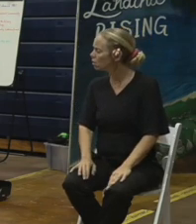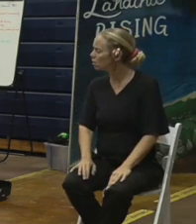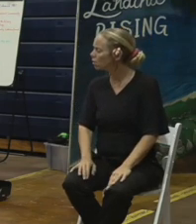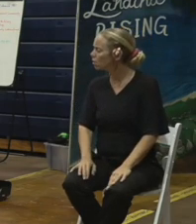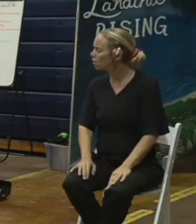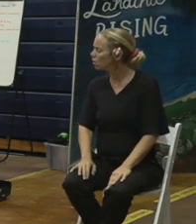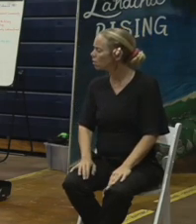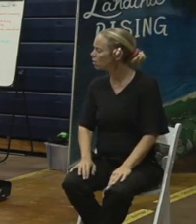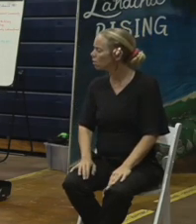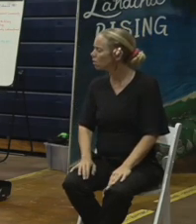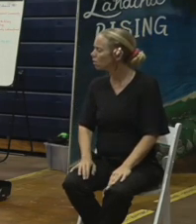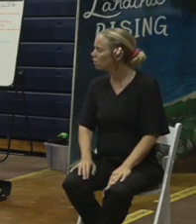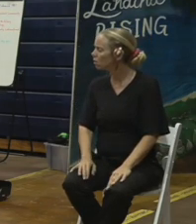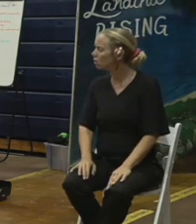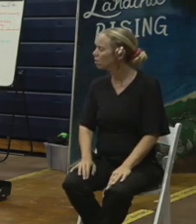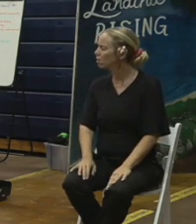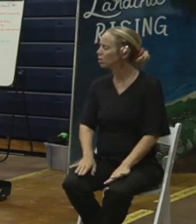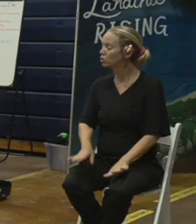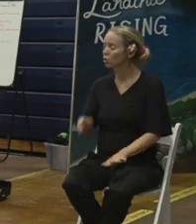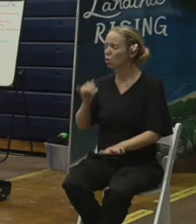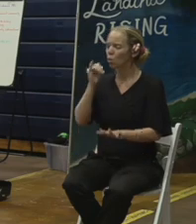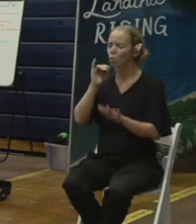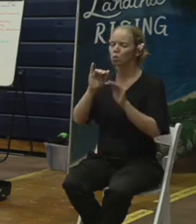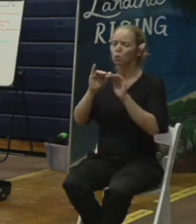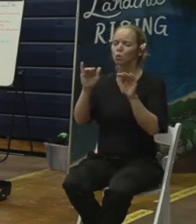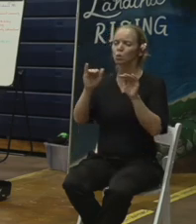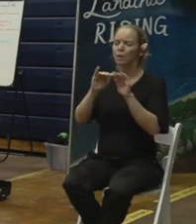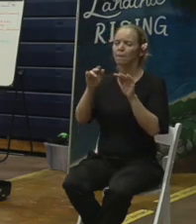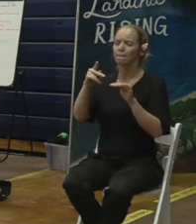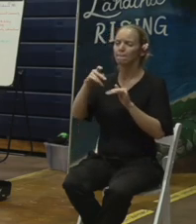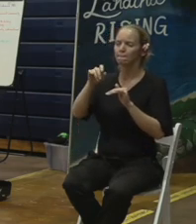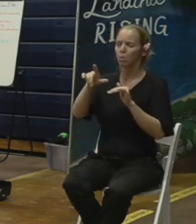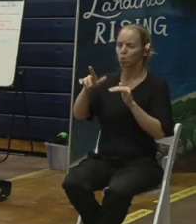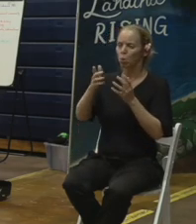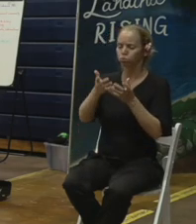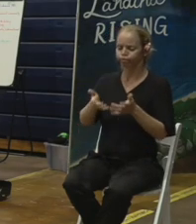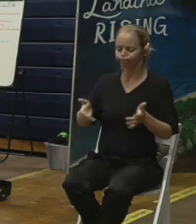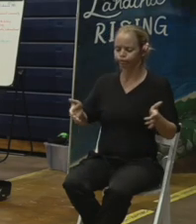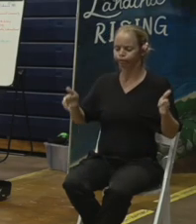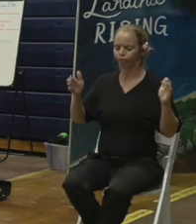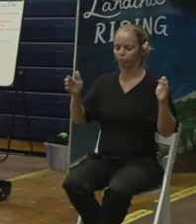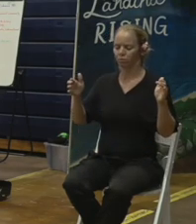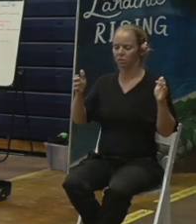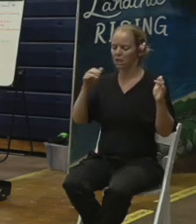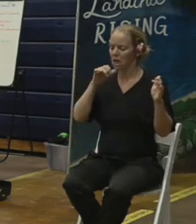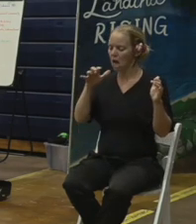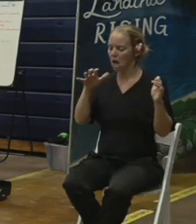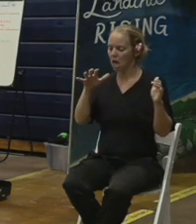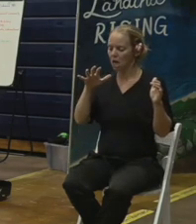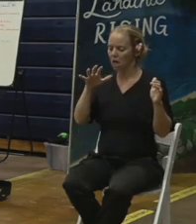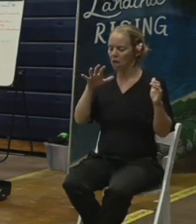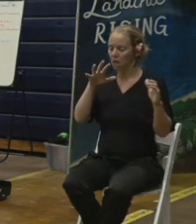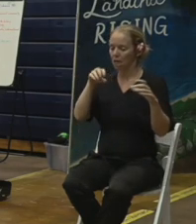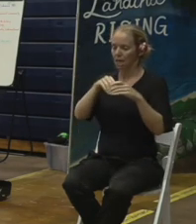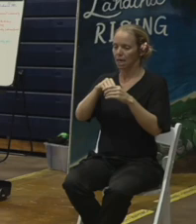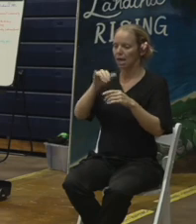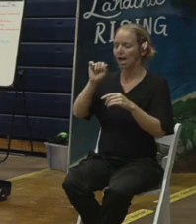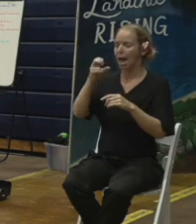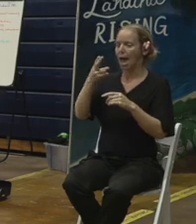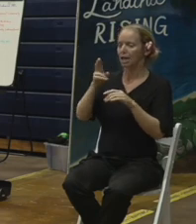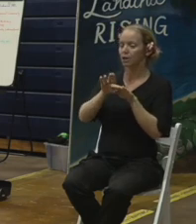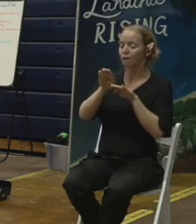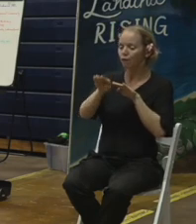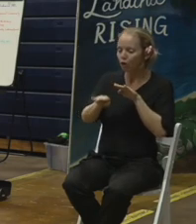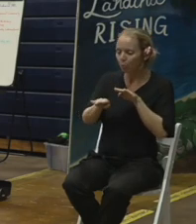not immediately in the ash footprint and they're structurally sound then they will not be removed you know there's other things on your property